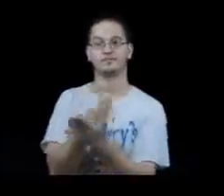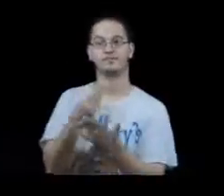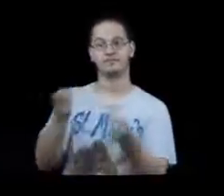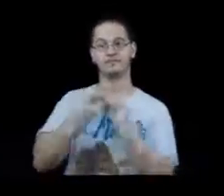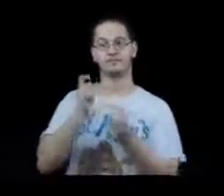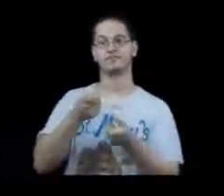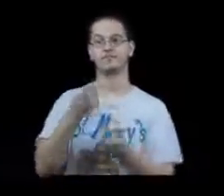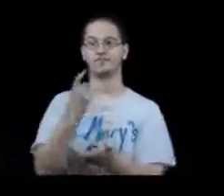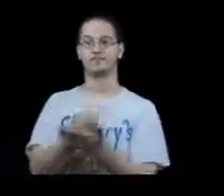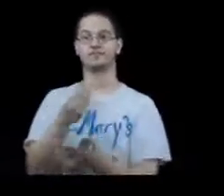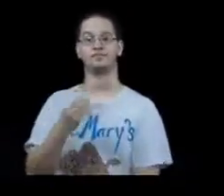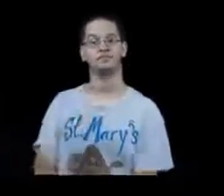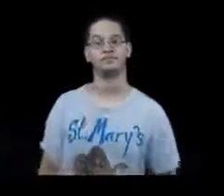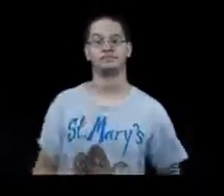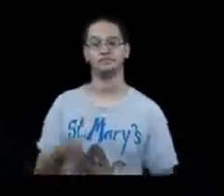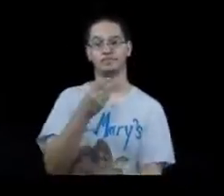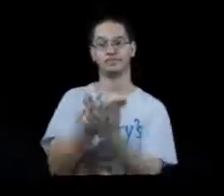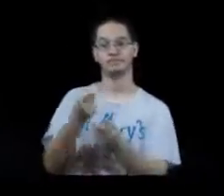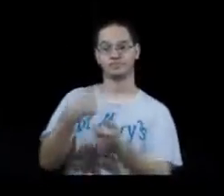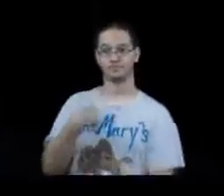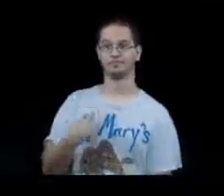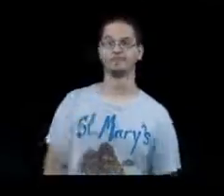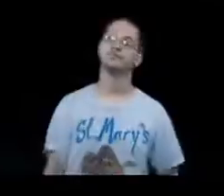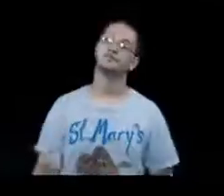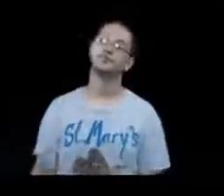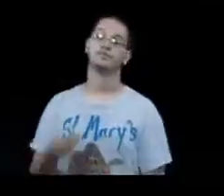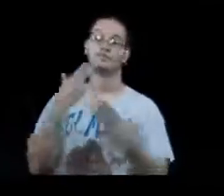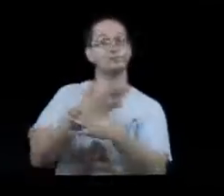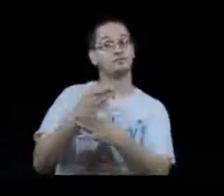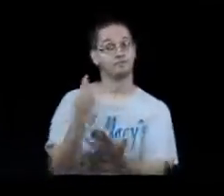dollar Share your dollar with me Come on, share your dollar with me